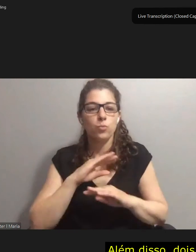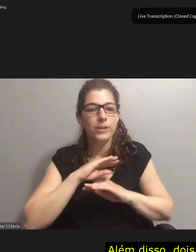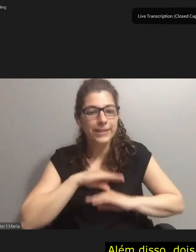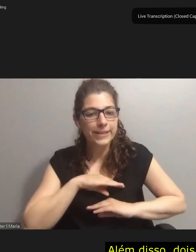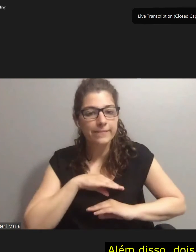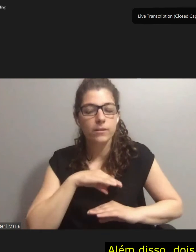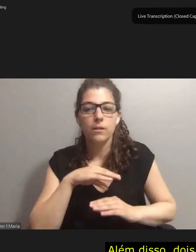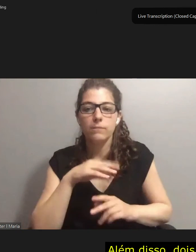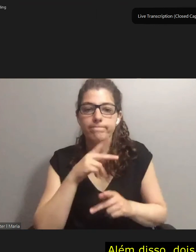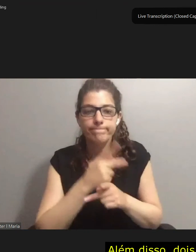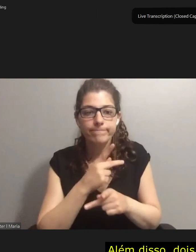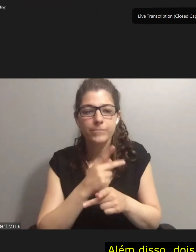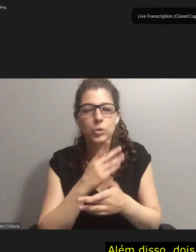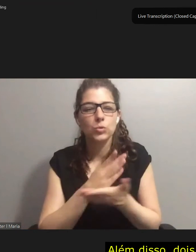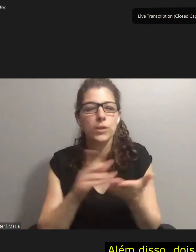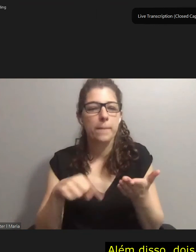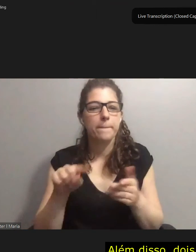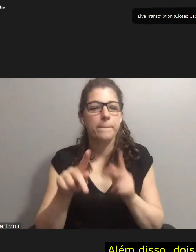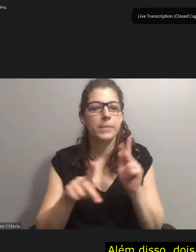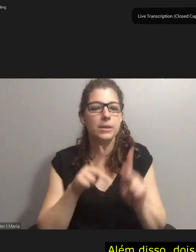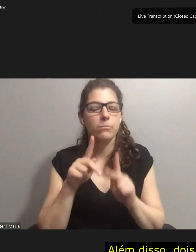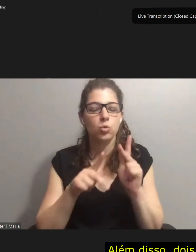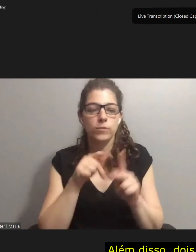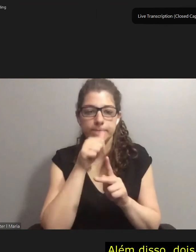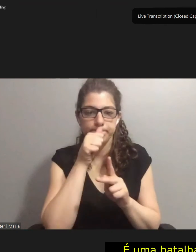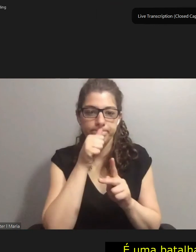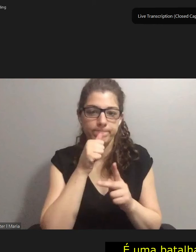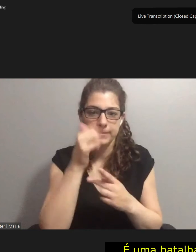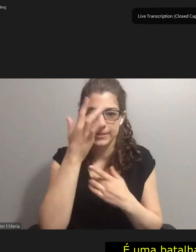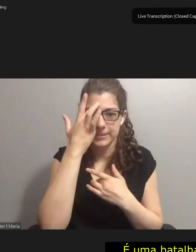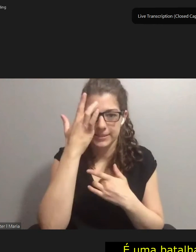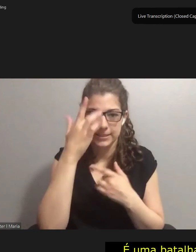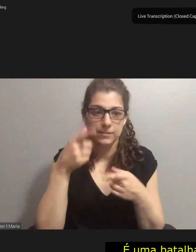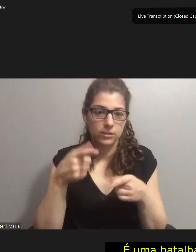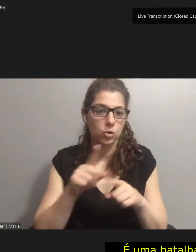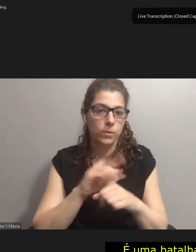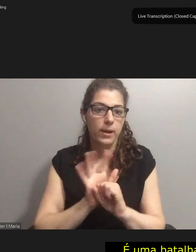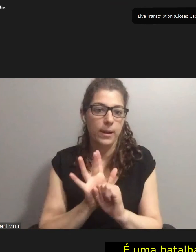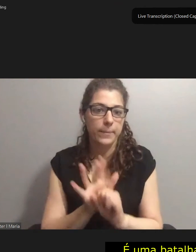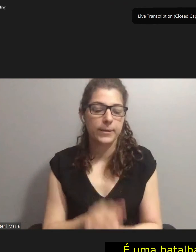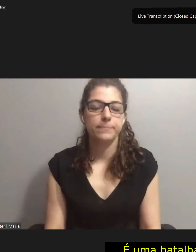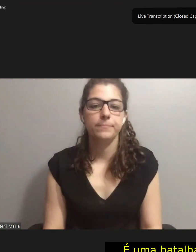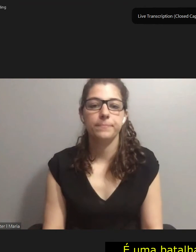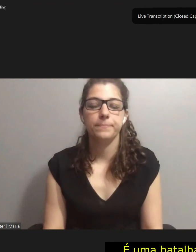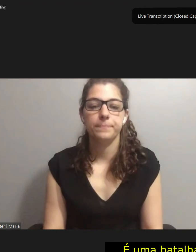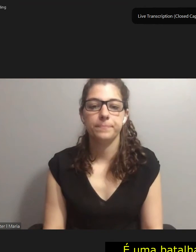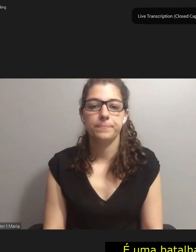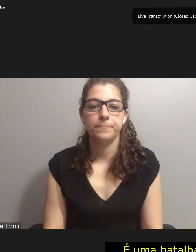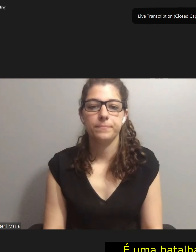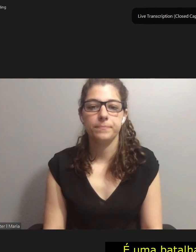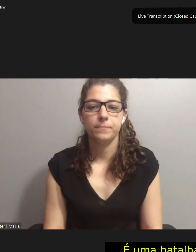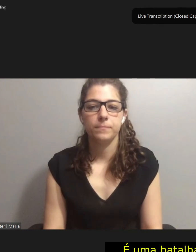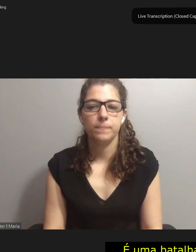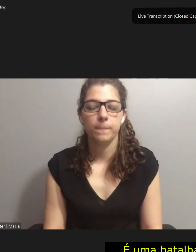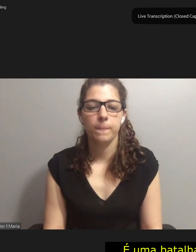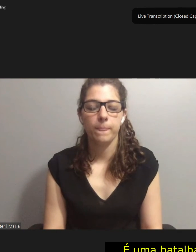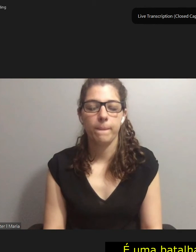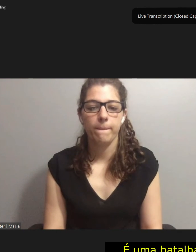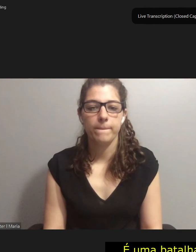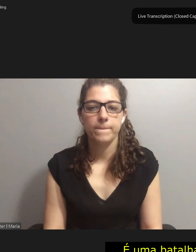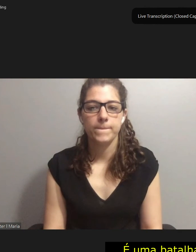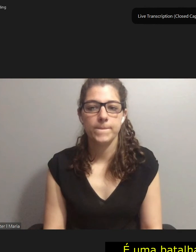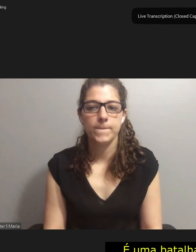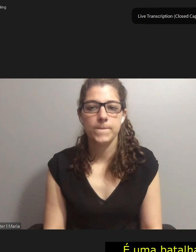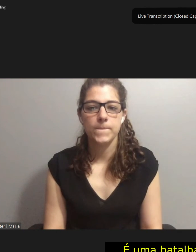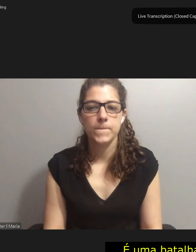some of the people who suffer from this disease in this pandemic. It's an ongoing daily